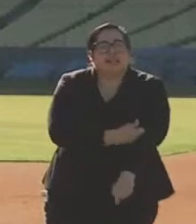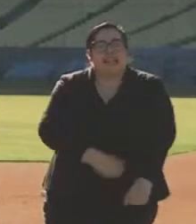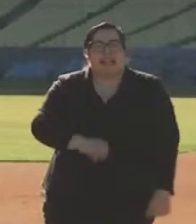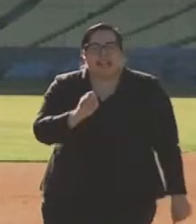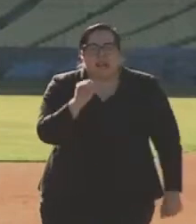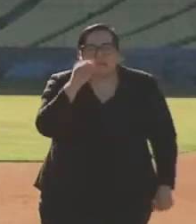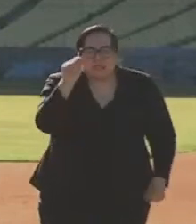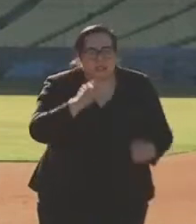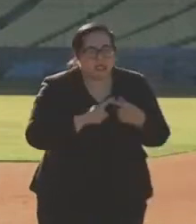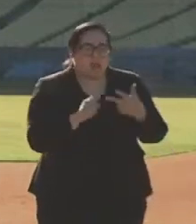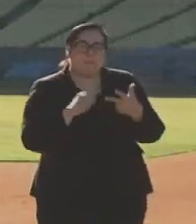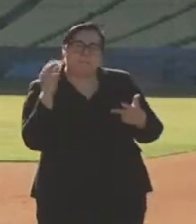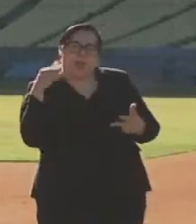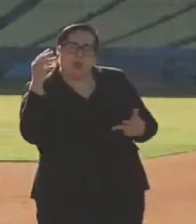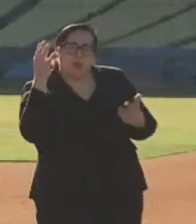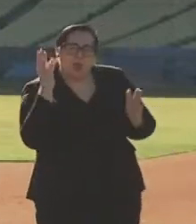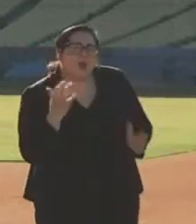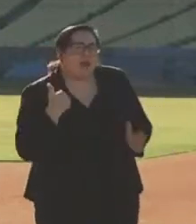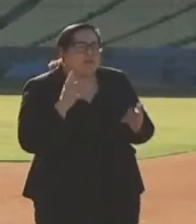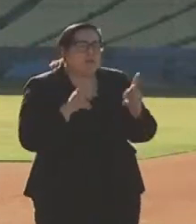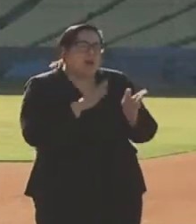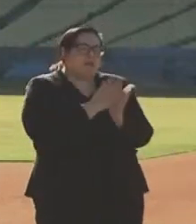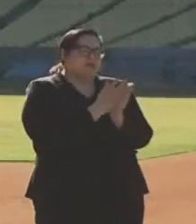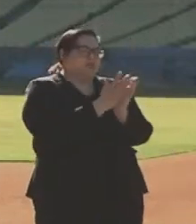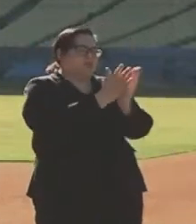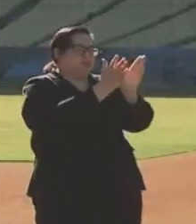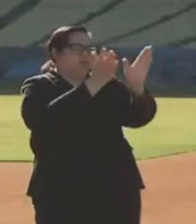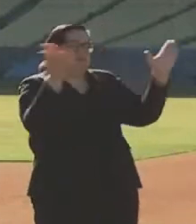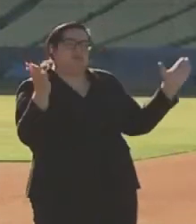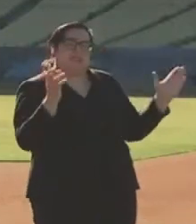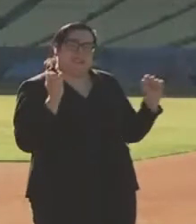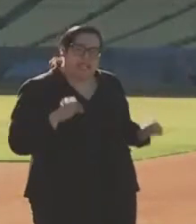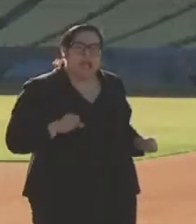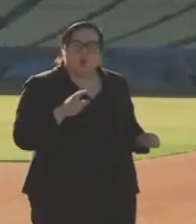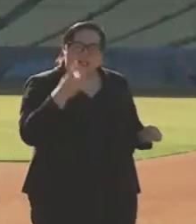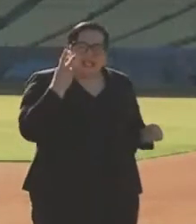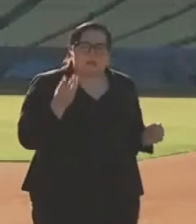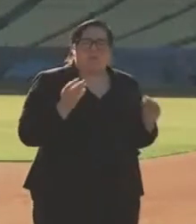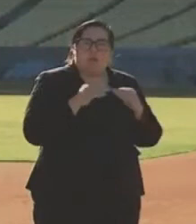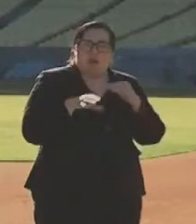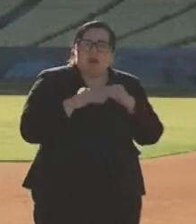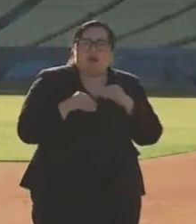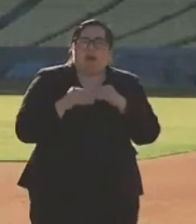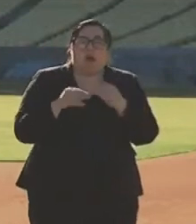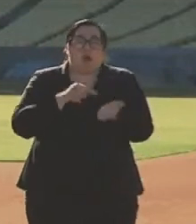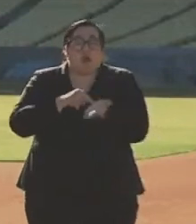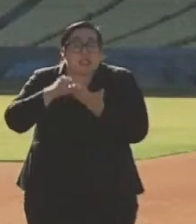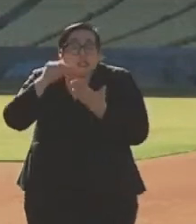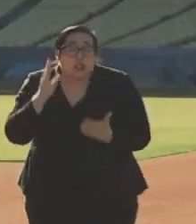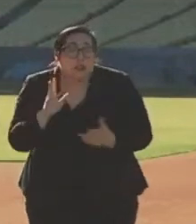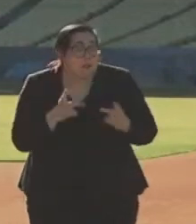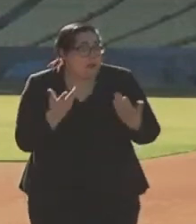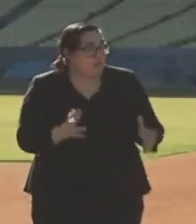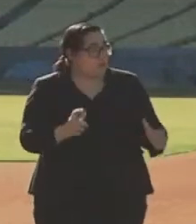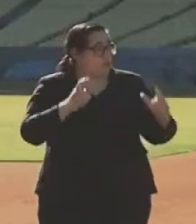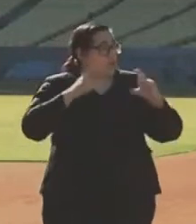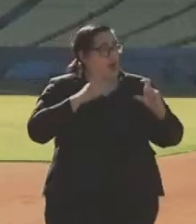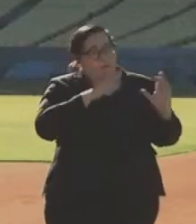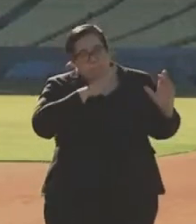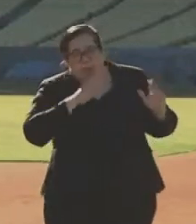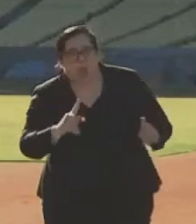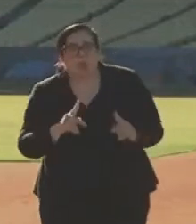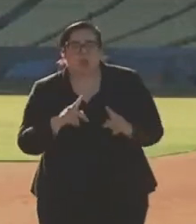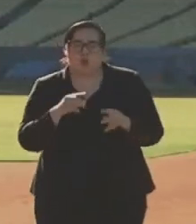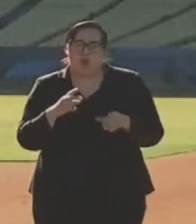We have people across the spectrum in our healthcare delivery system, and you're going to continue to see more nursing students, folks that are retired, coming back in